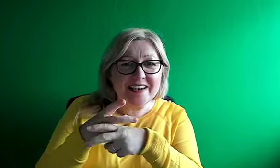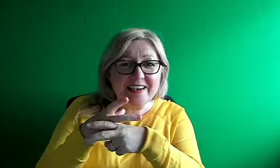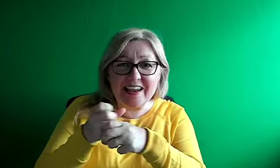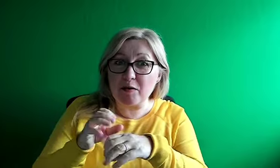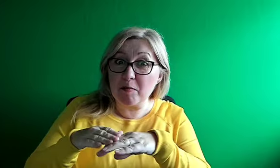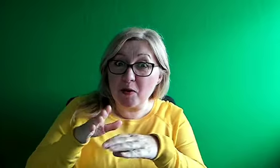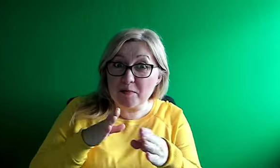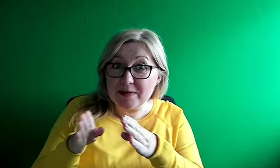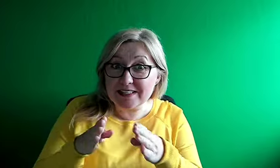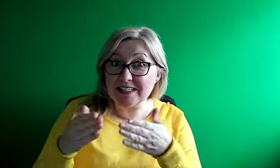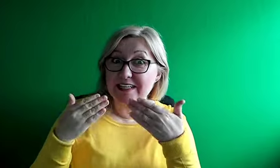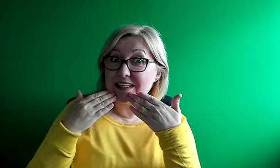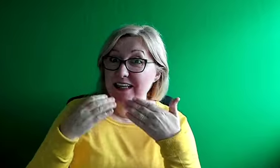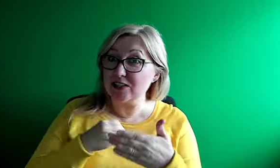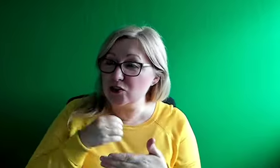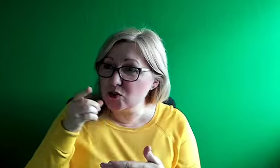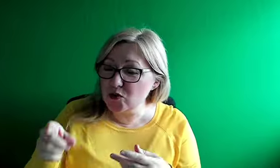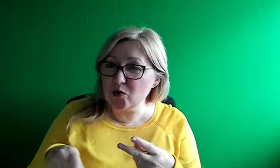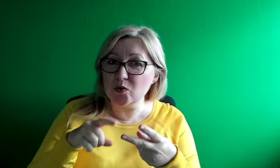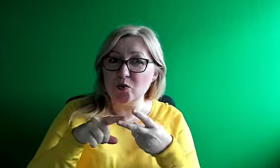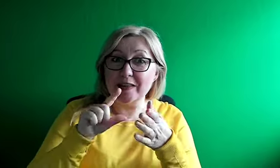for me, thank you for it.